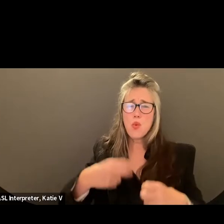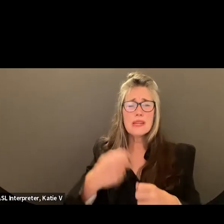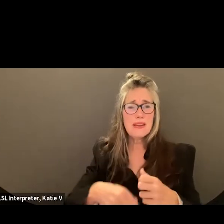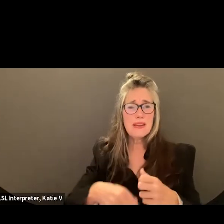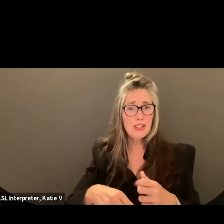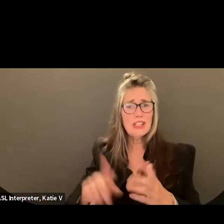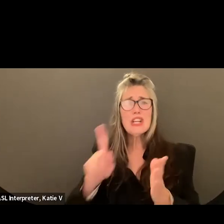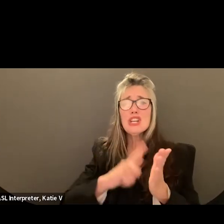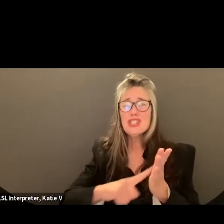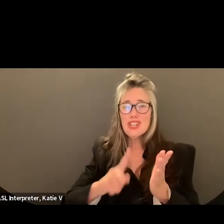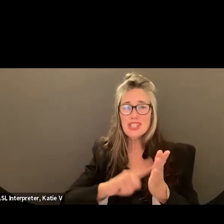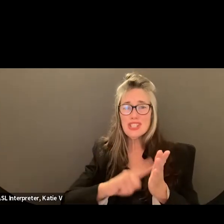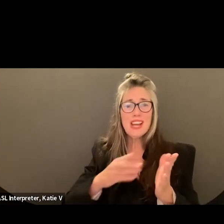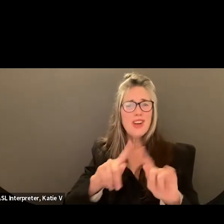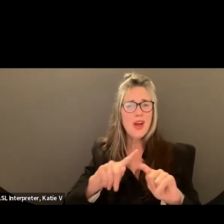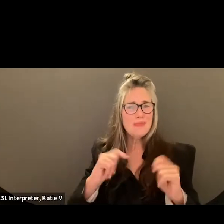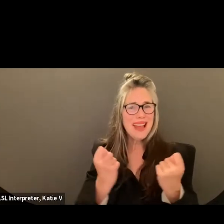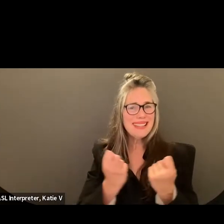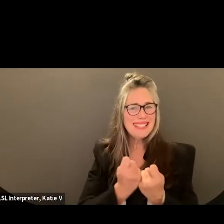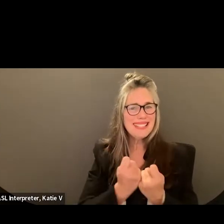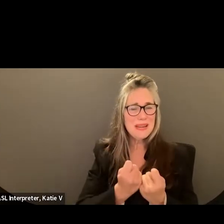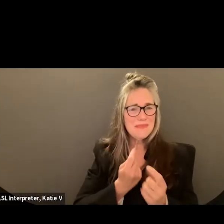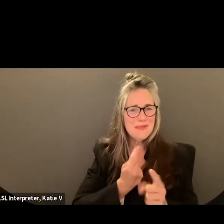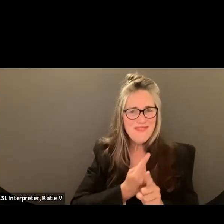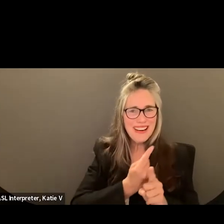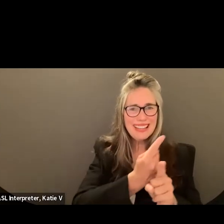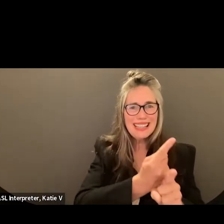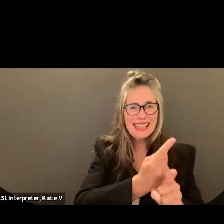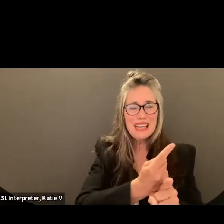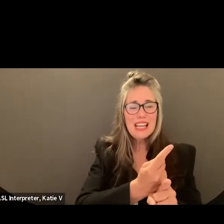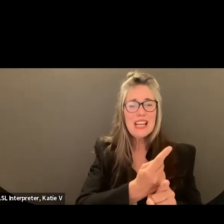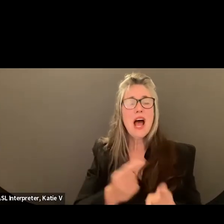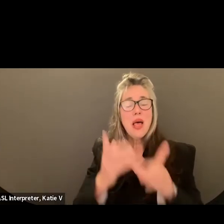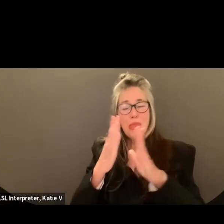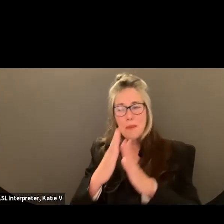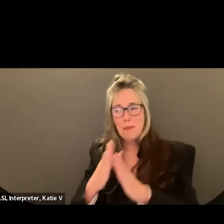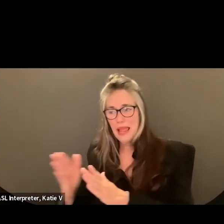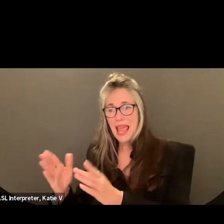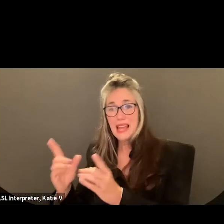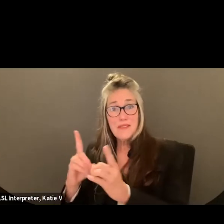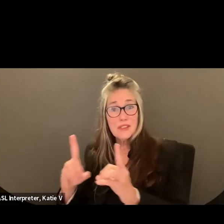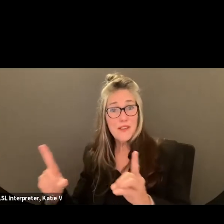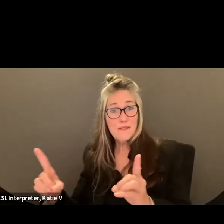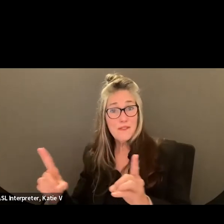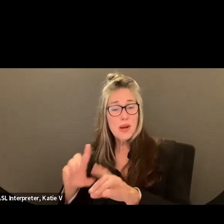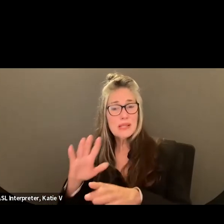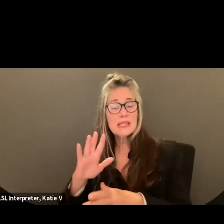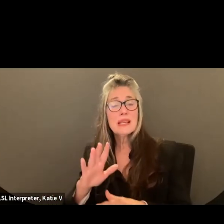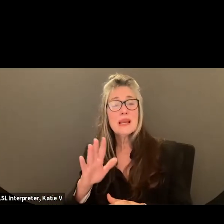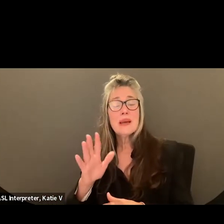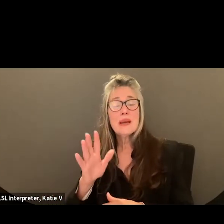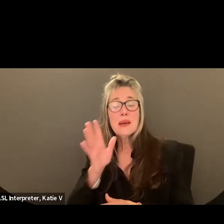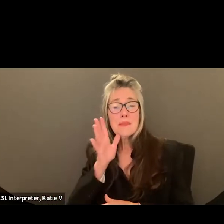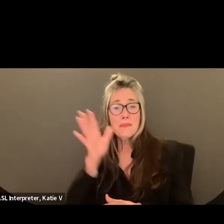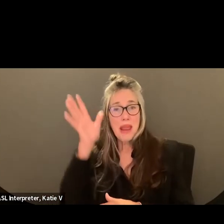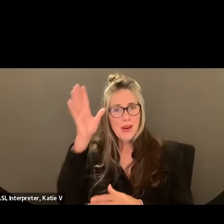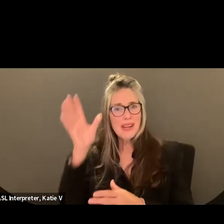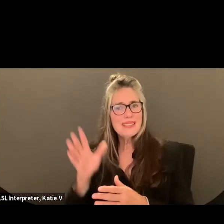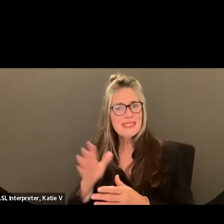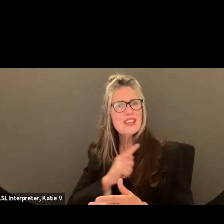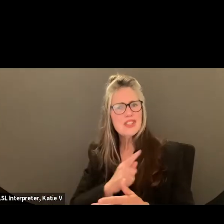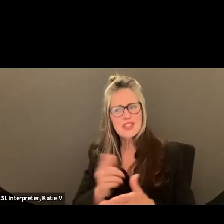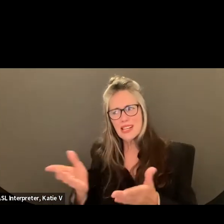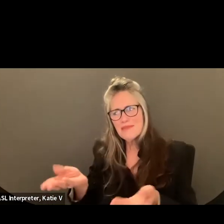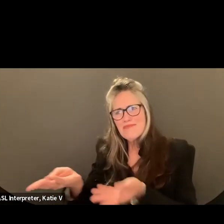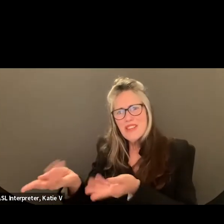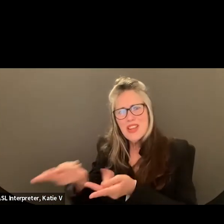my teen regularly. She coordinated an educational plan between divorced parents fluently and peacefully. She spent many